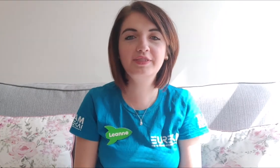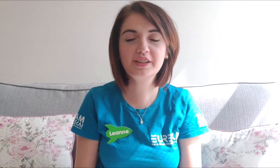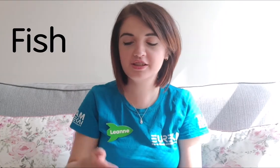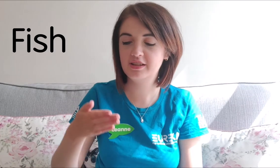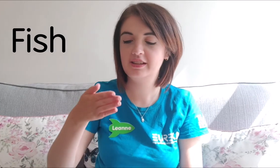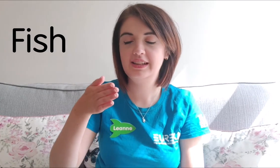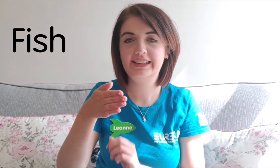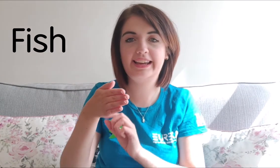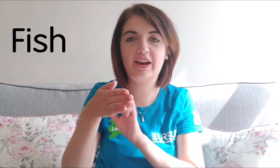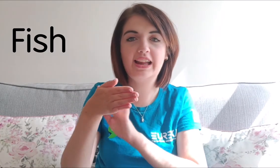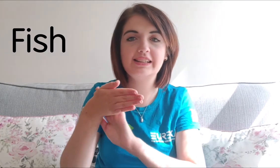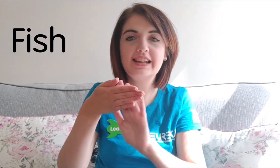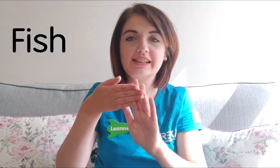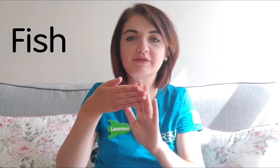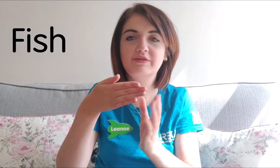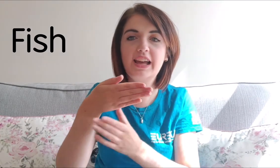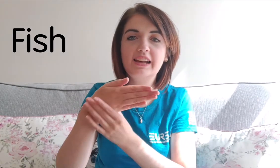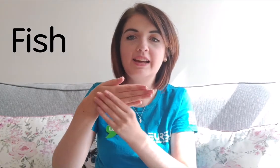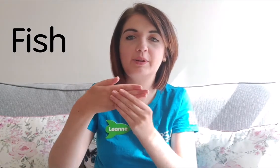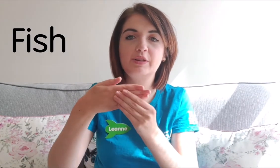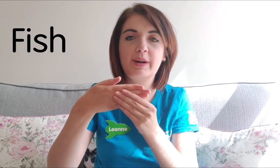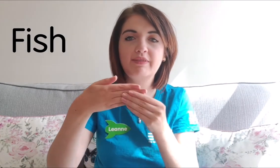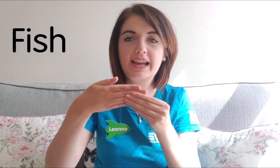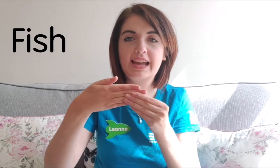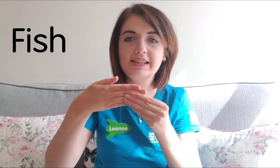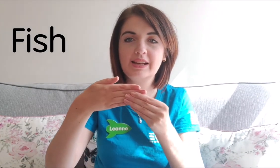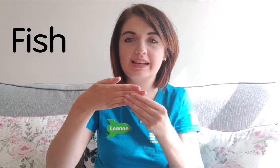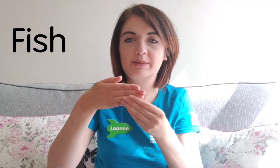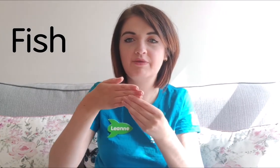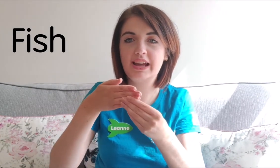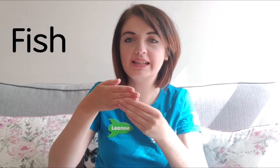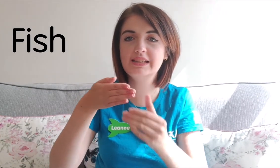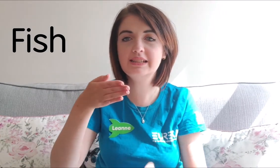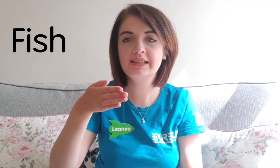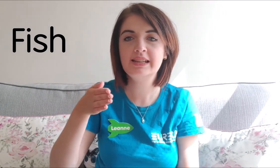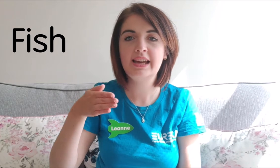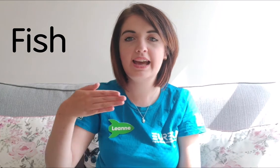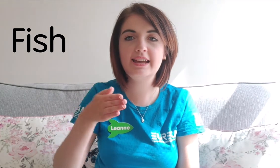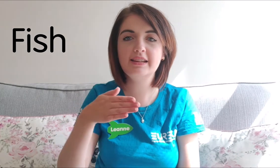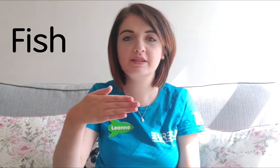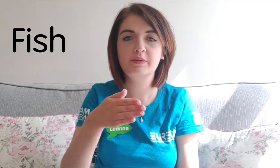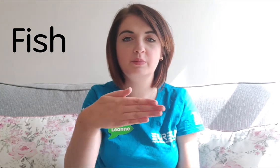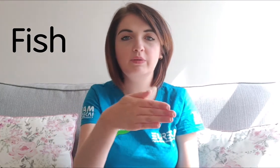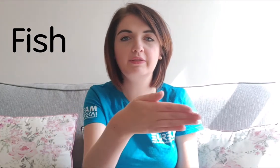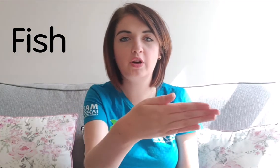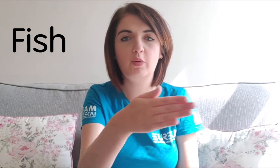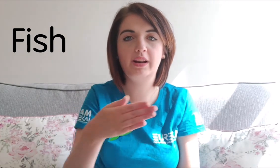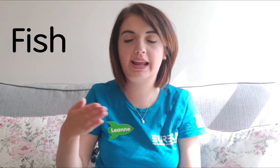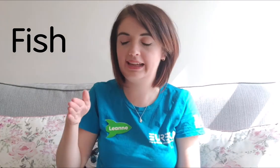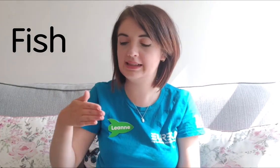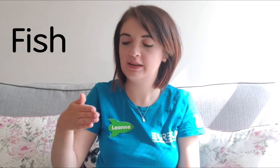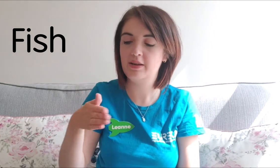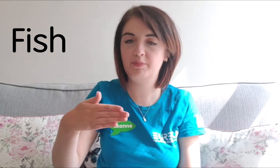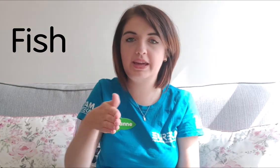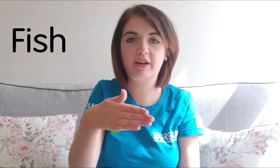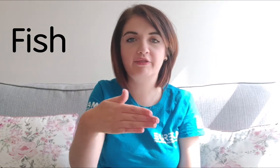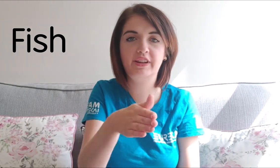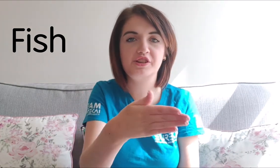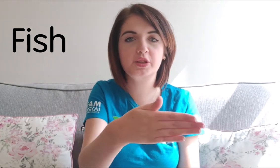Fish get your hand nice and flat I'm going to use my right hand as I'm right-handed and move it forward like it's being a fish